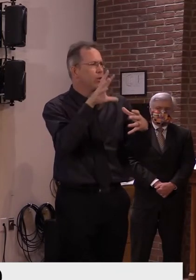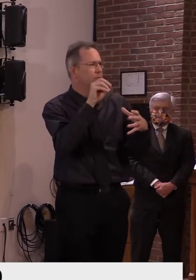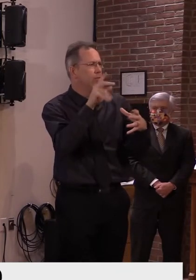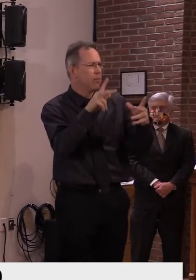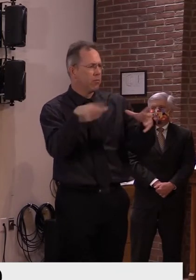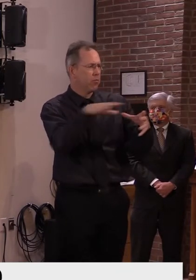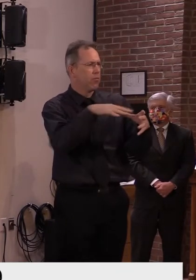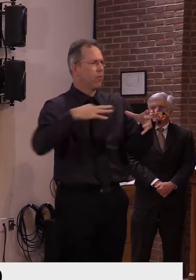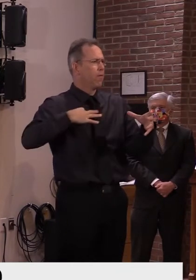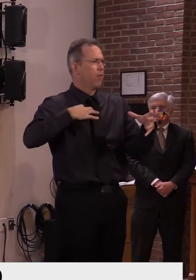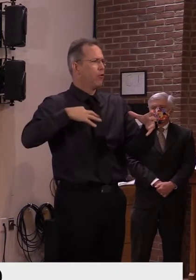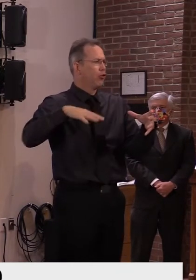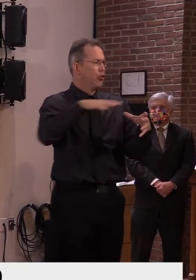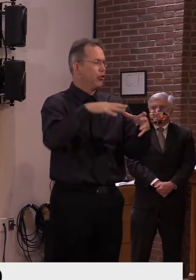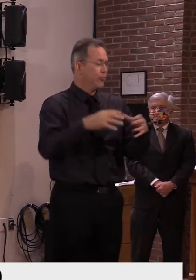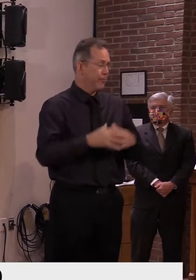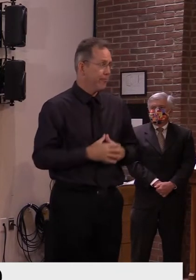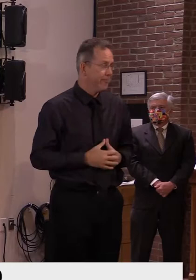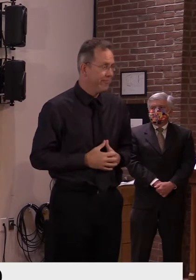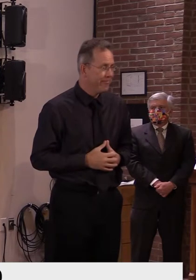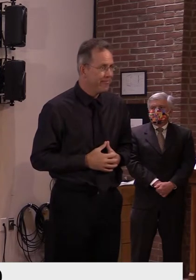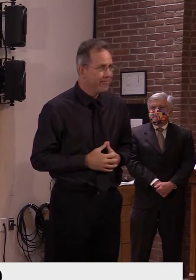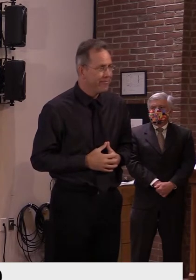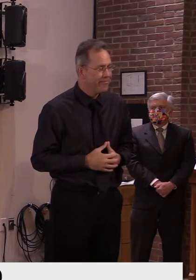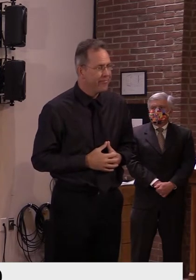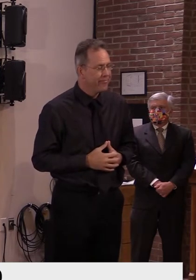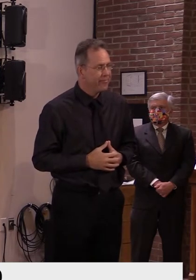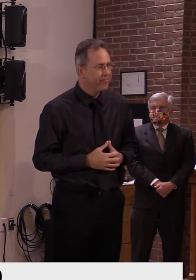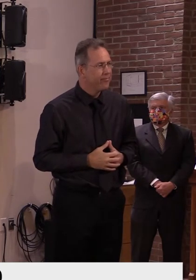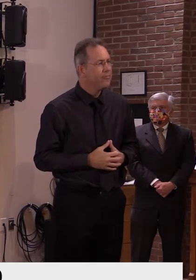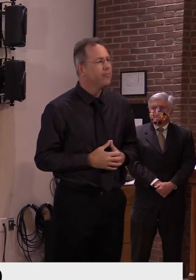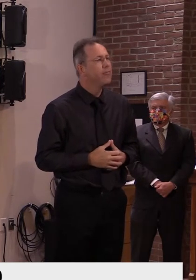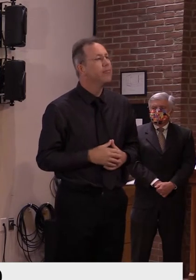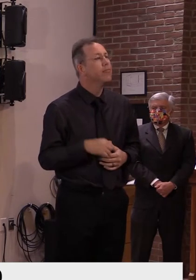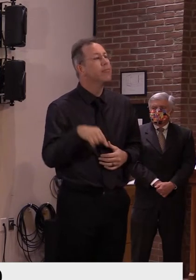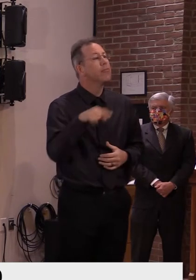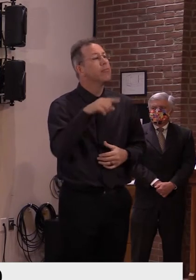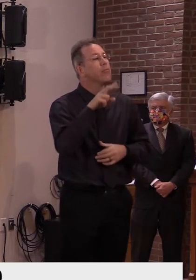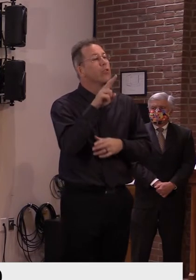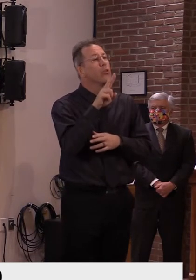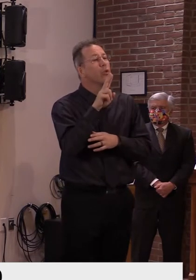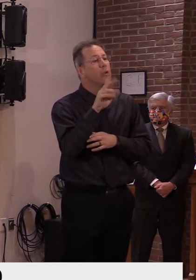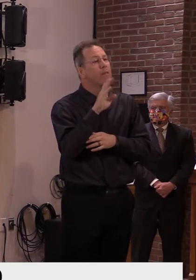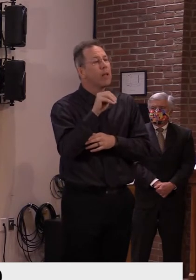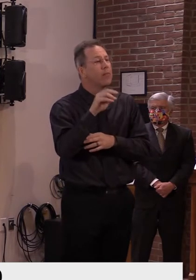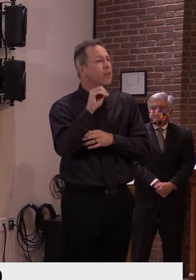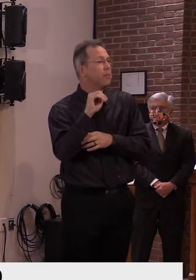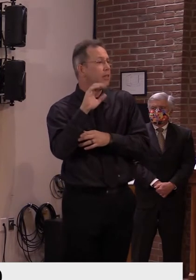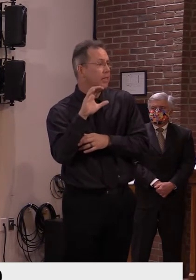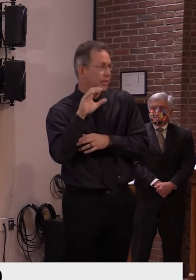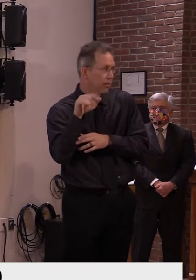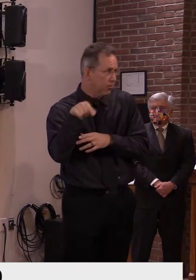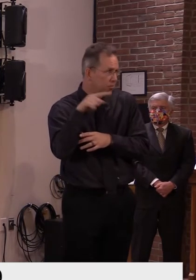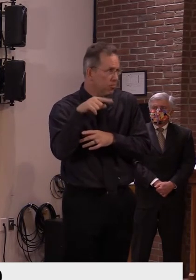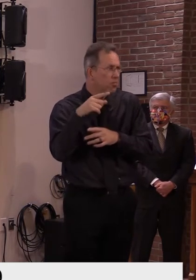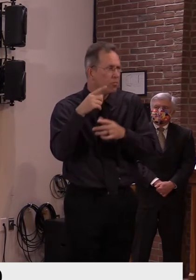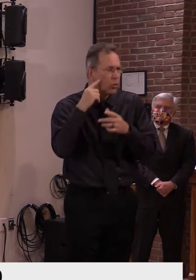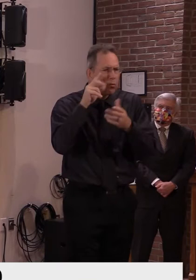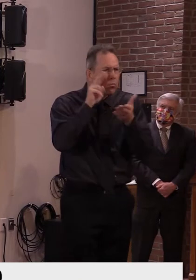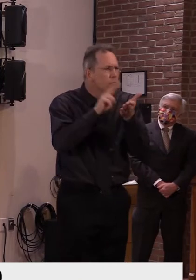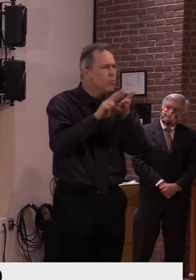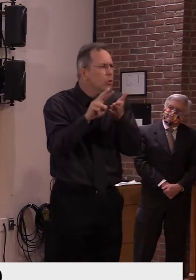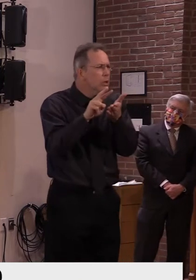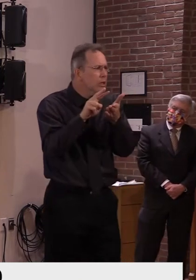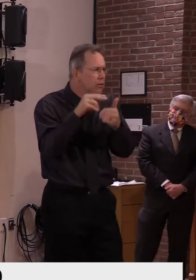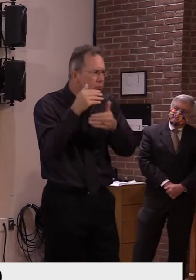There will be a lot of information about this trial on the UVM Medical Center website, as well as pre-screening questionnaires. And I